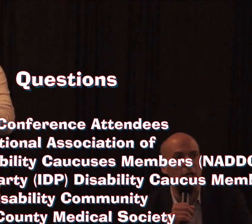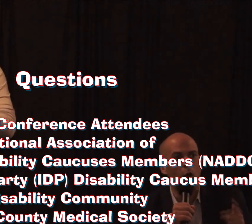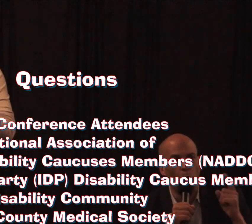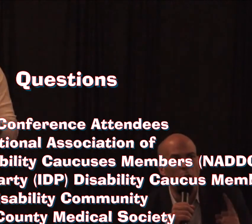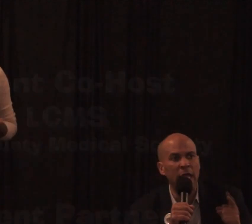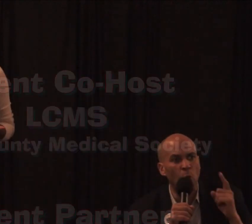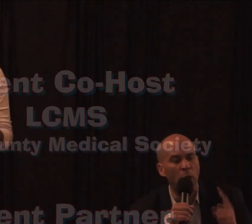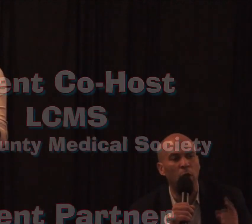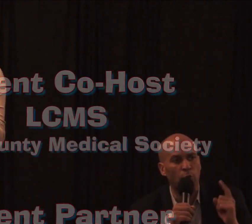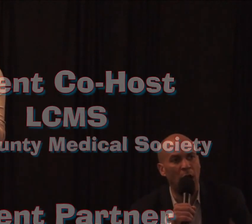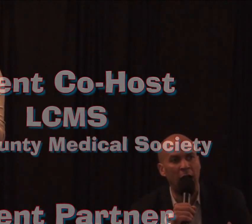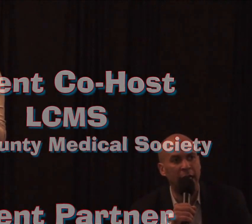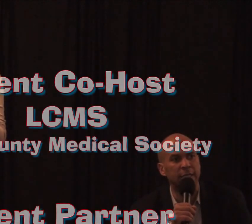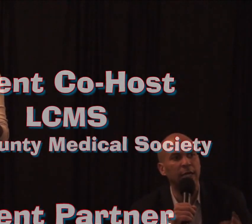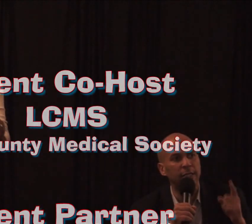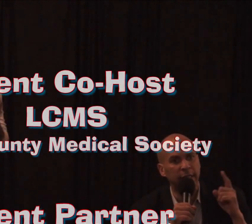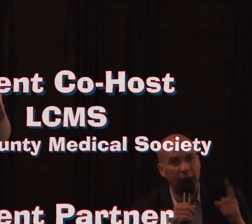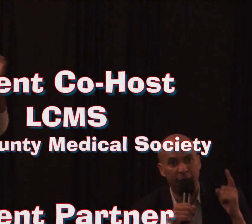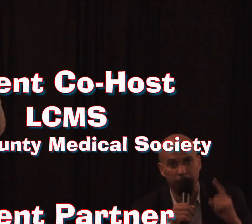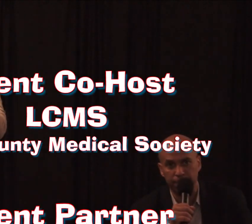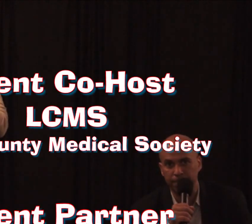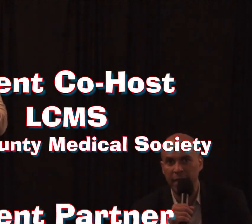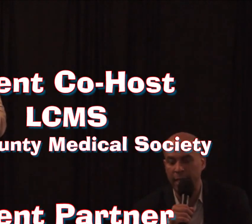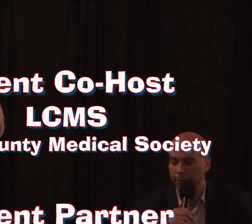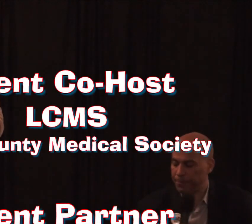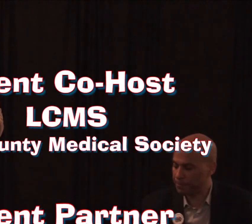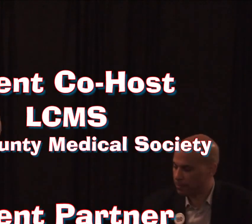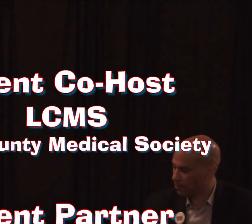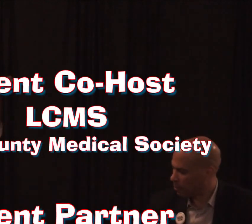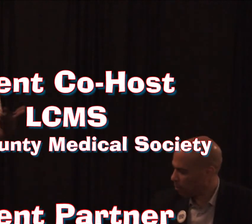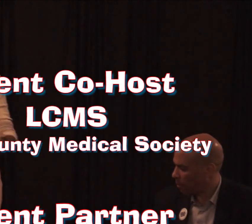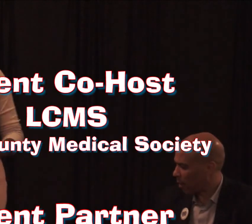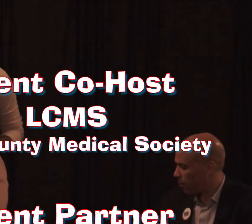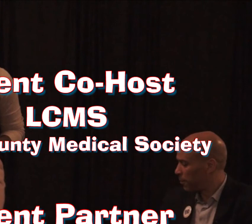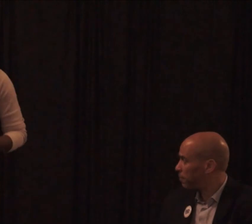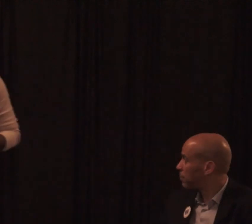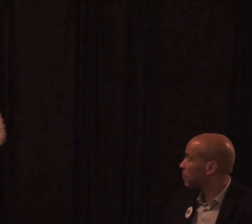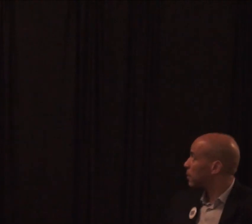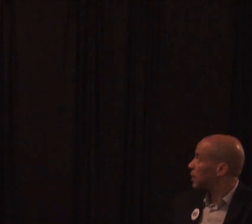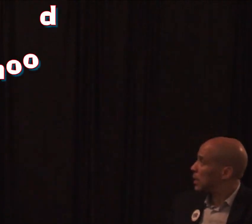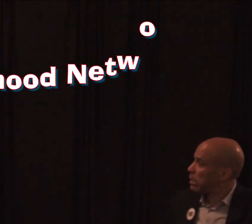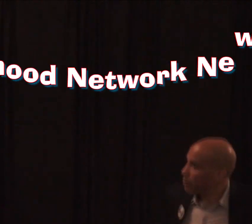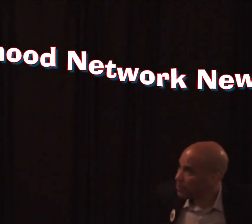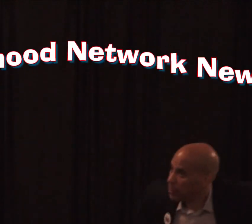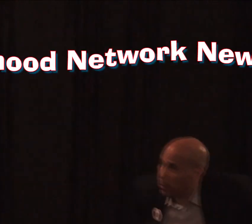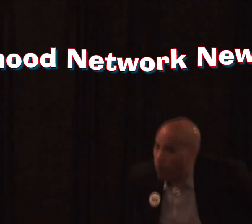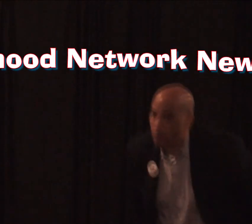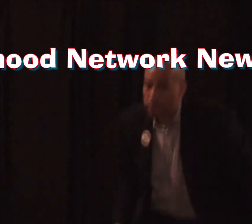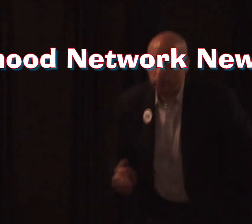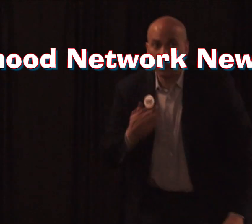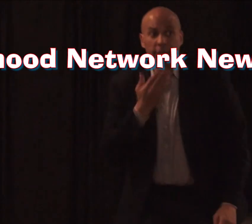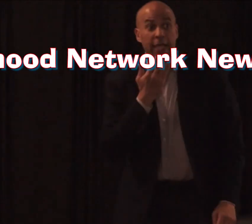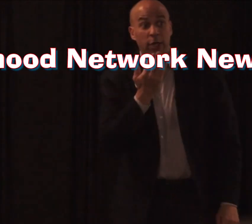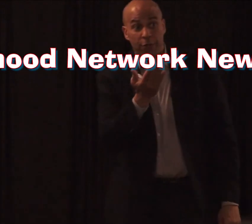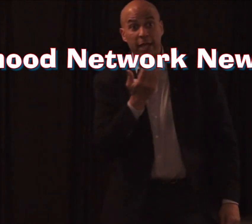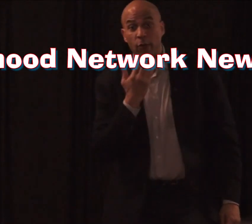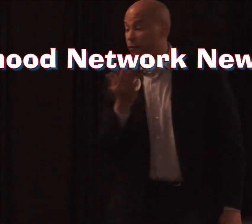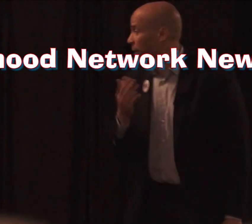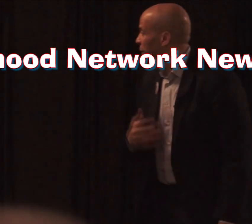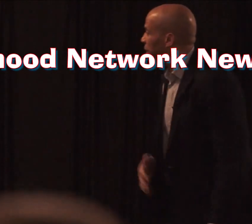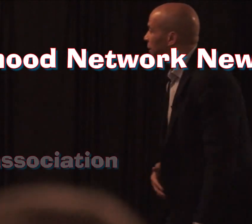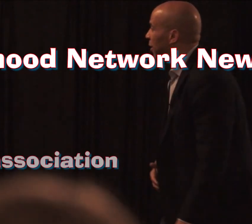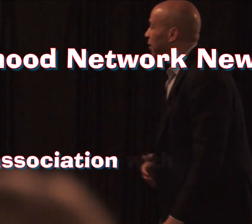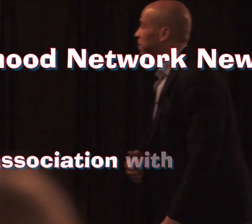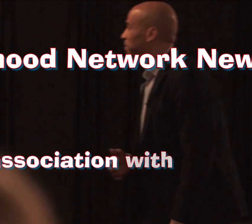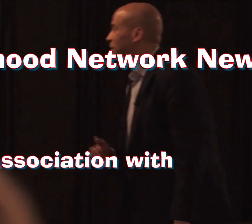rise. We will rise together. Thank you. Thank you. Thank you very much Senator Booker. We have